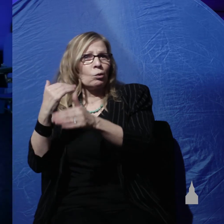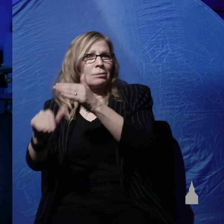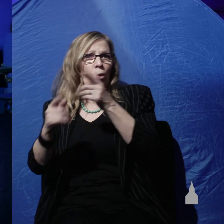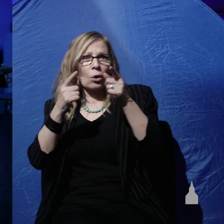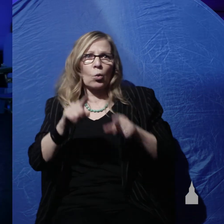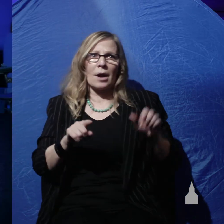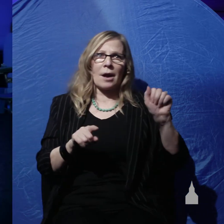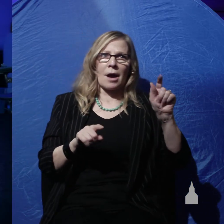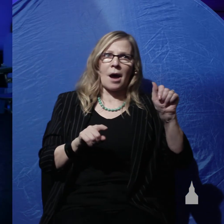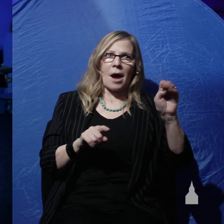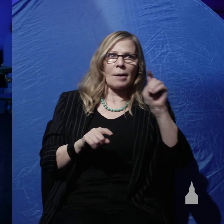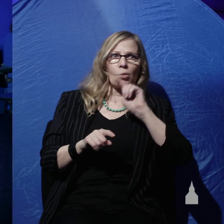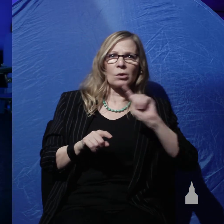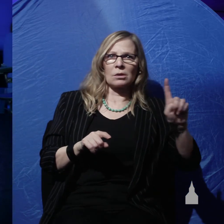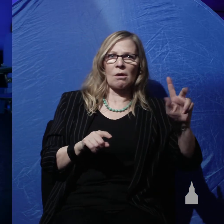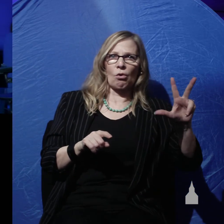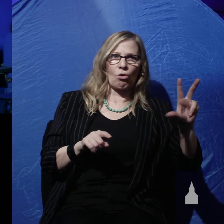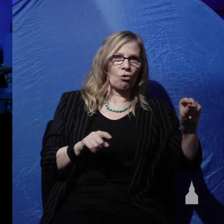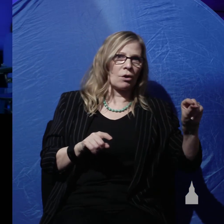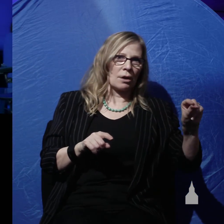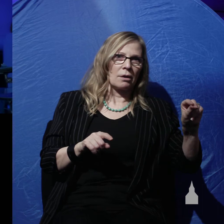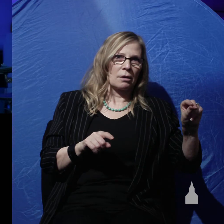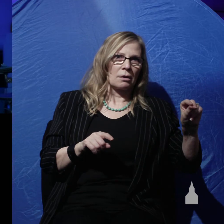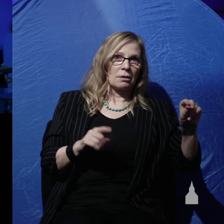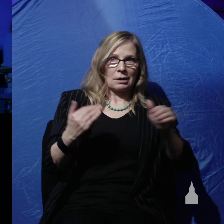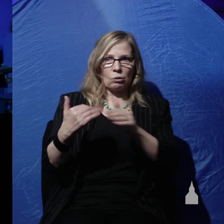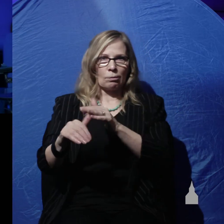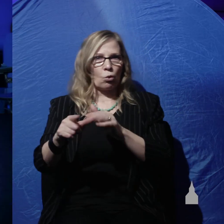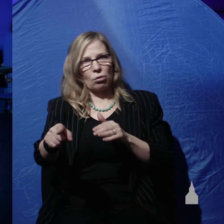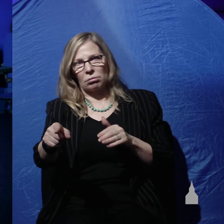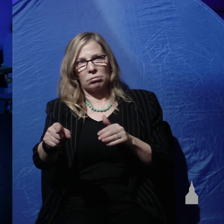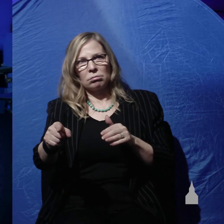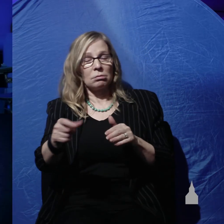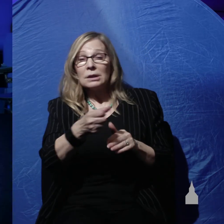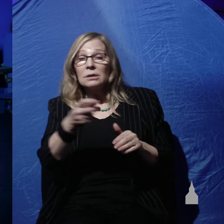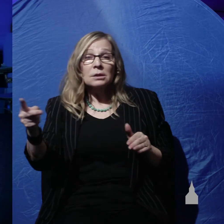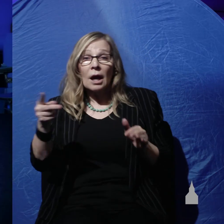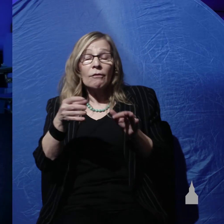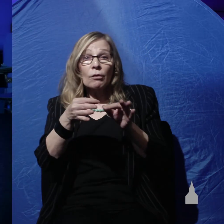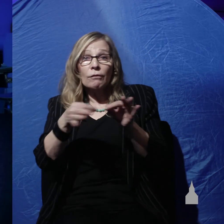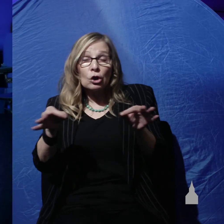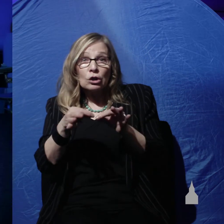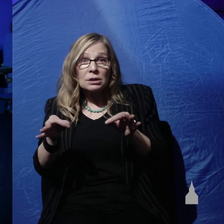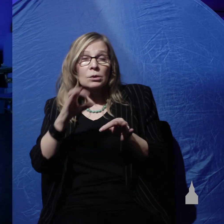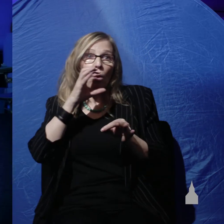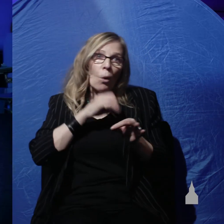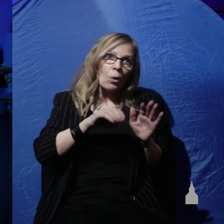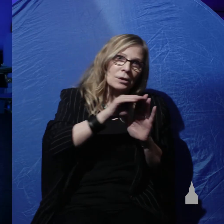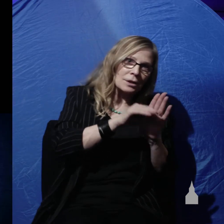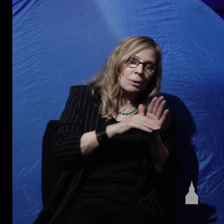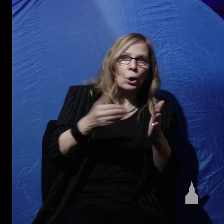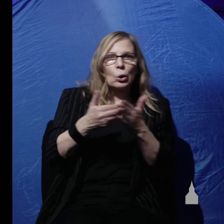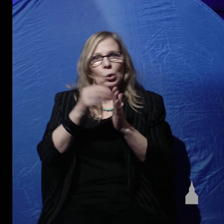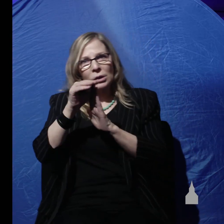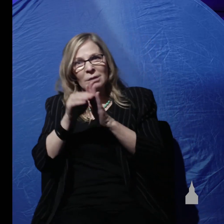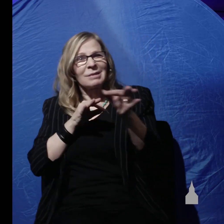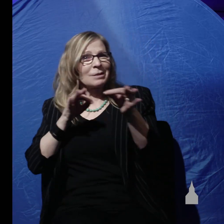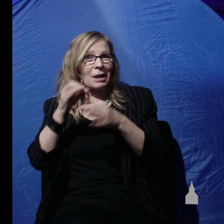old and then there are several verses in the Old and New Testament that show us that Abraham was about 2